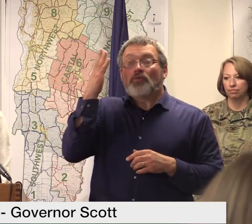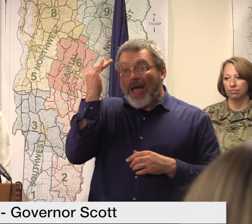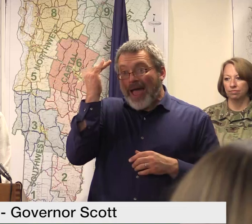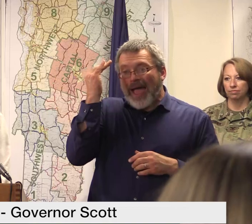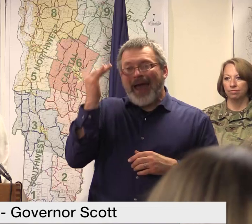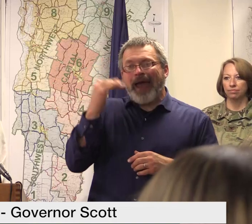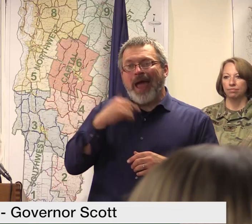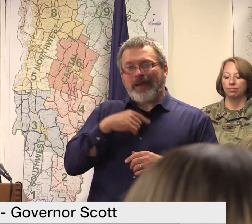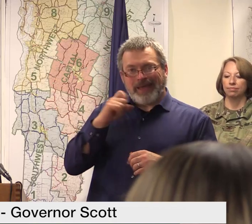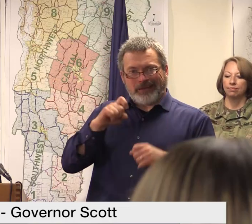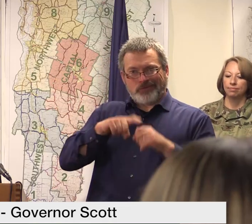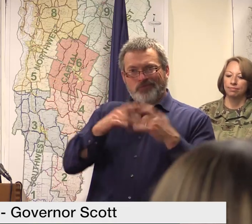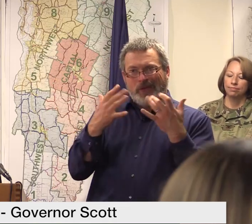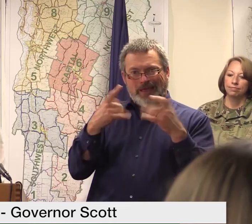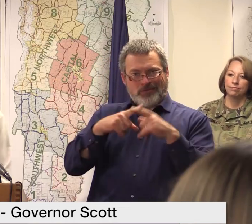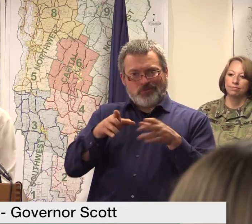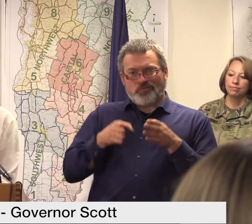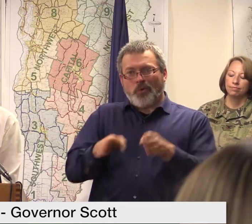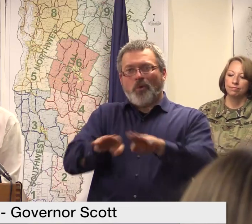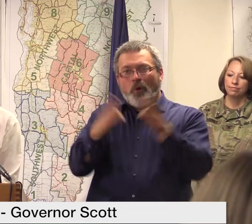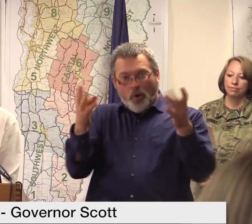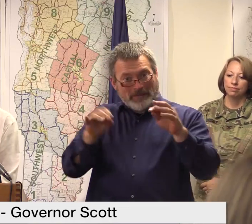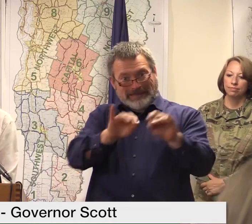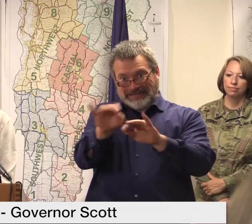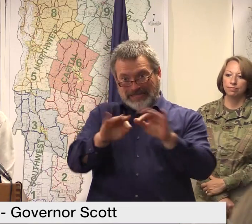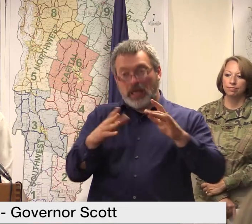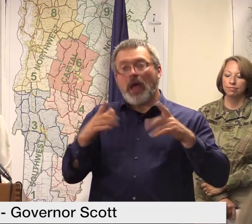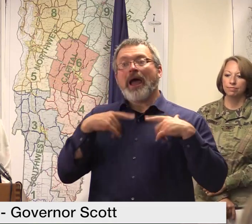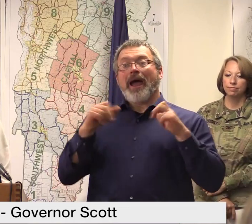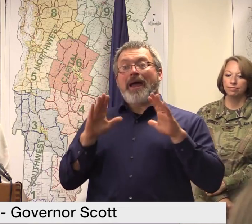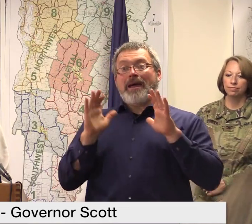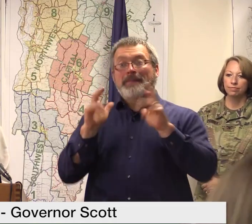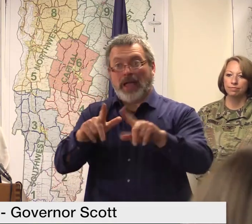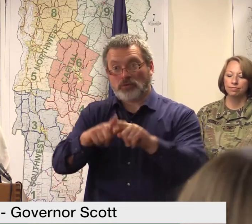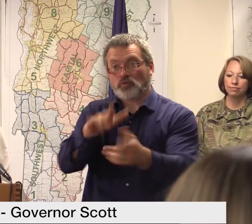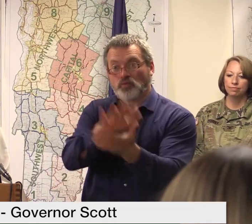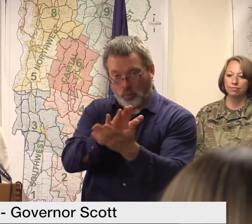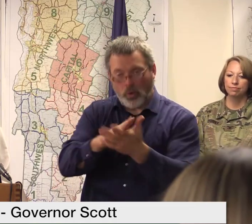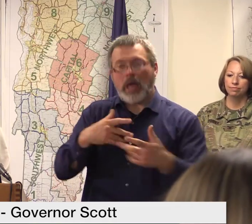schools has been underway to really get a sense of that so